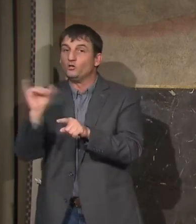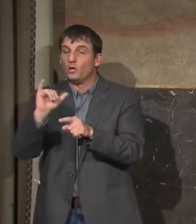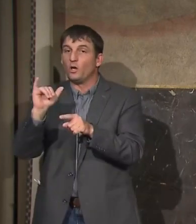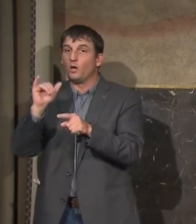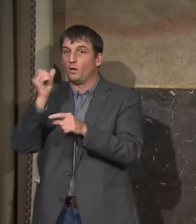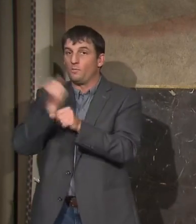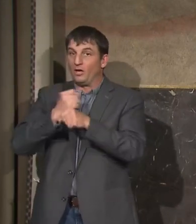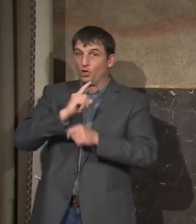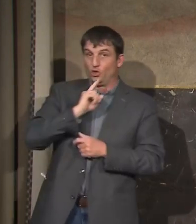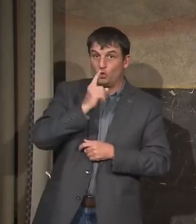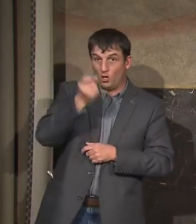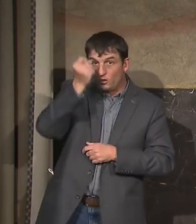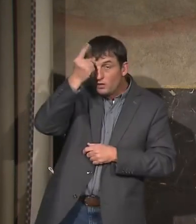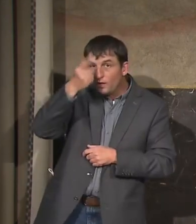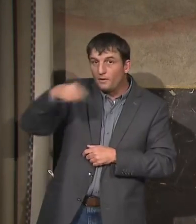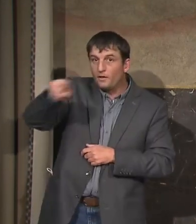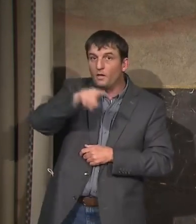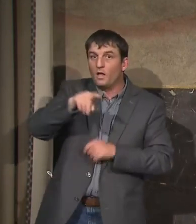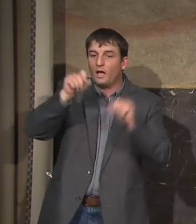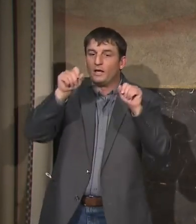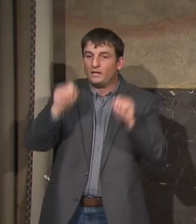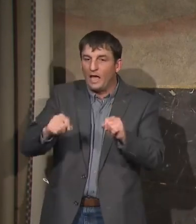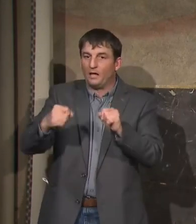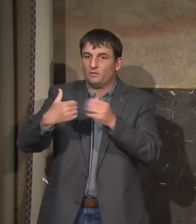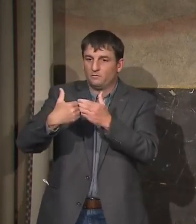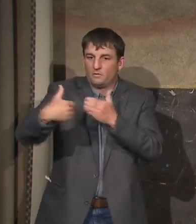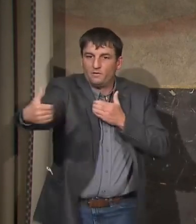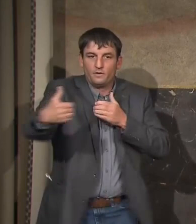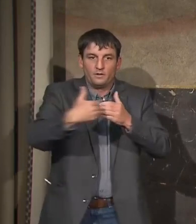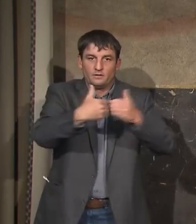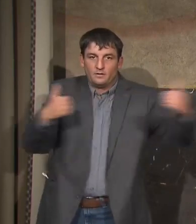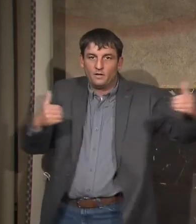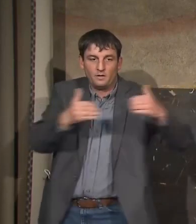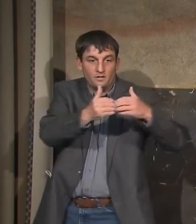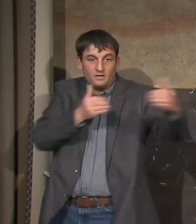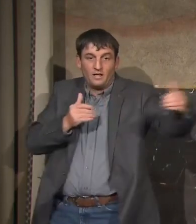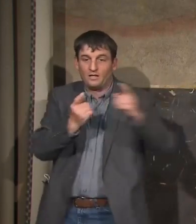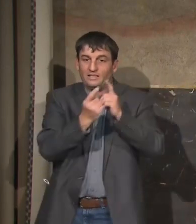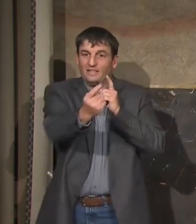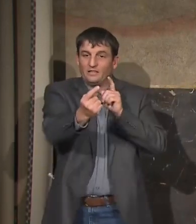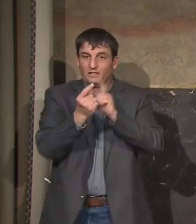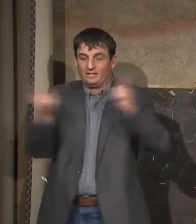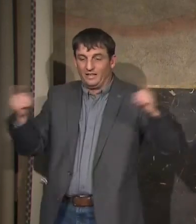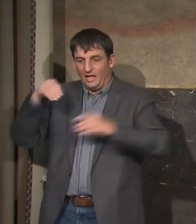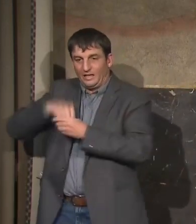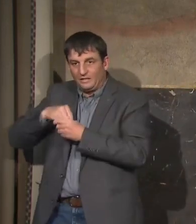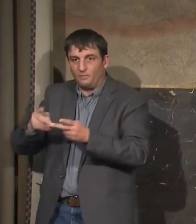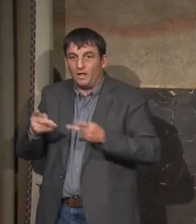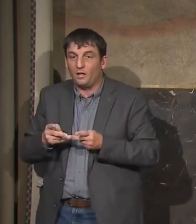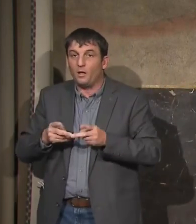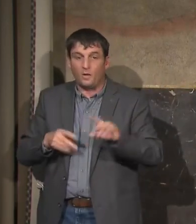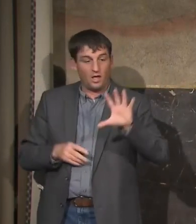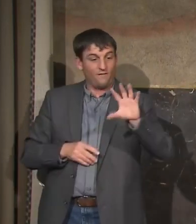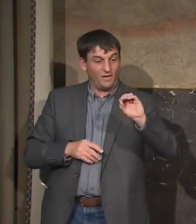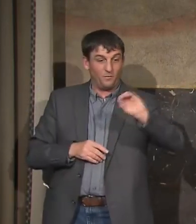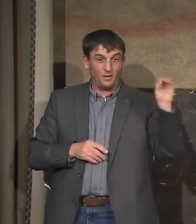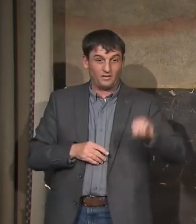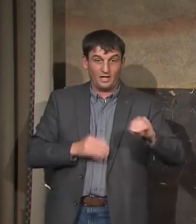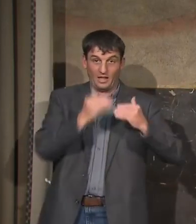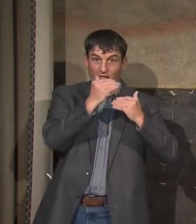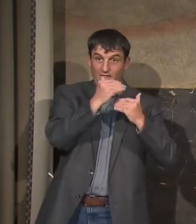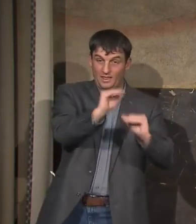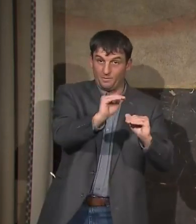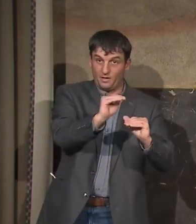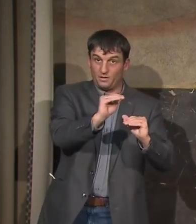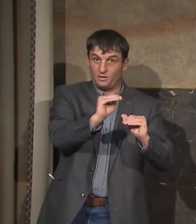establishments, you're able to achieve social distancing. So it's not just that you have a limited 50% of